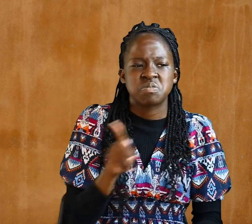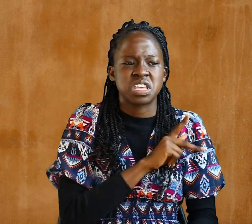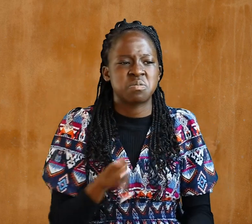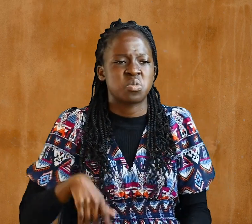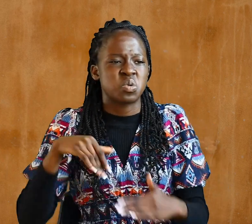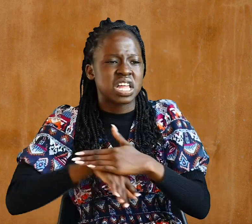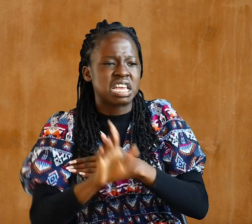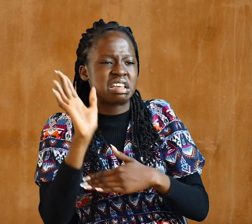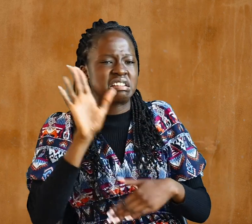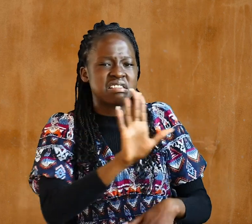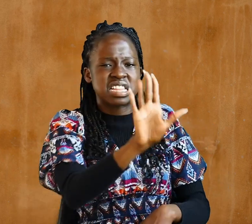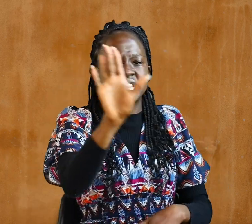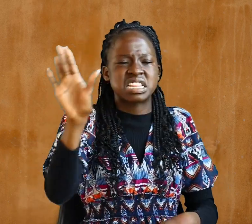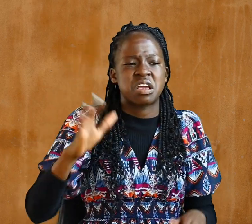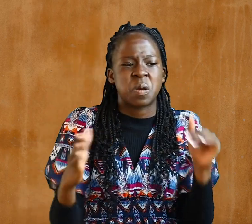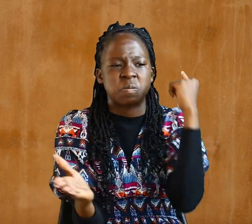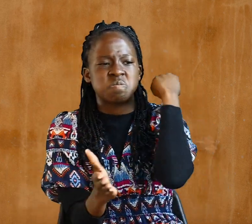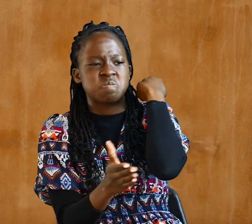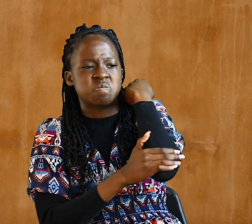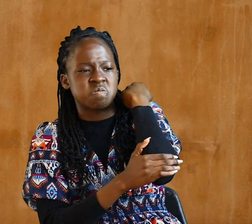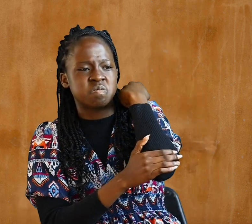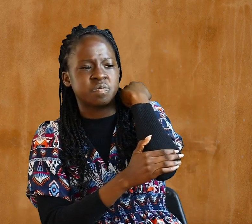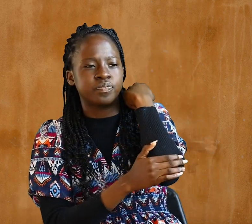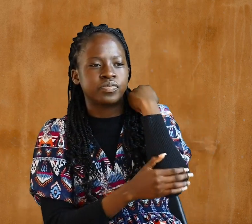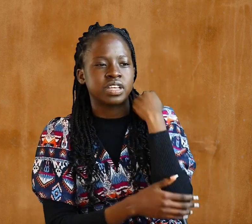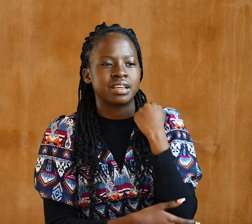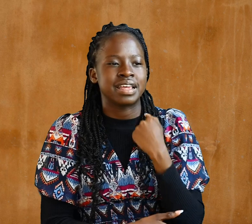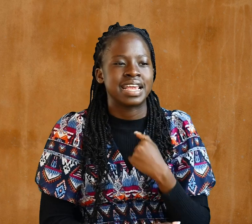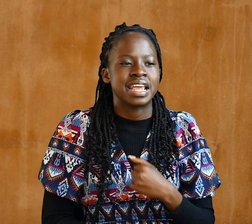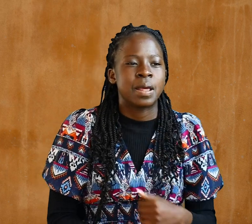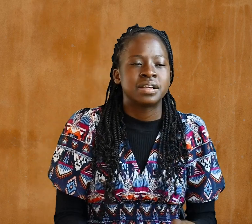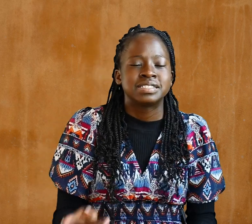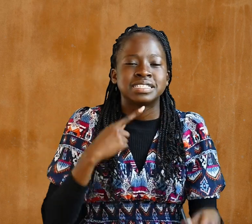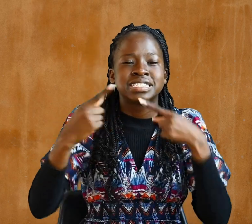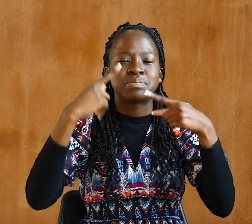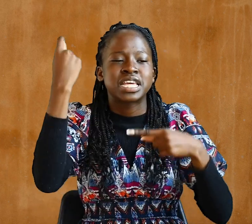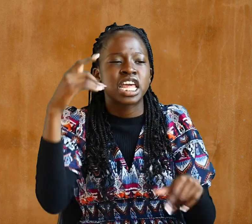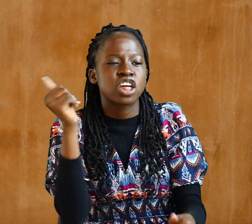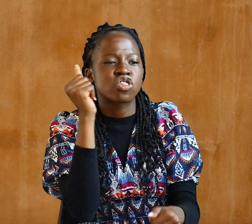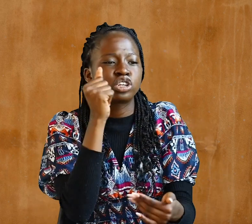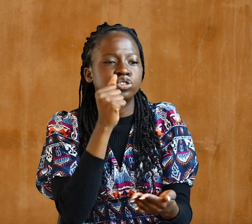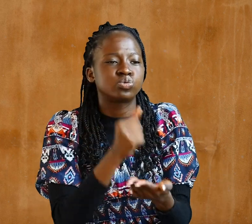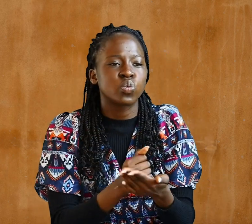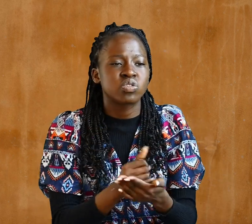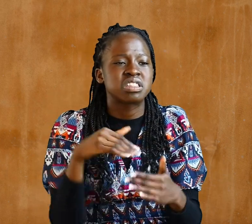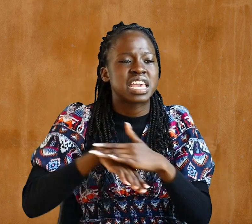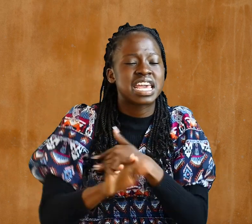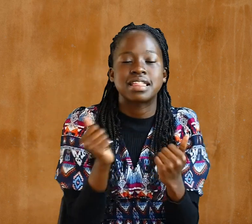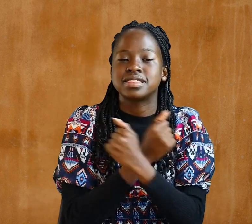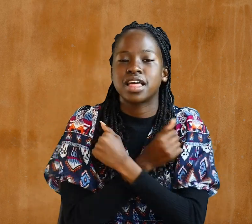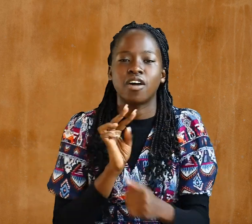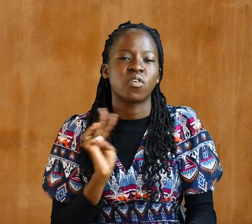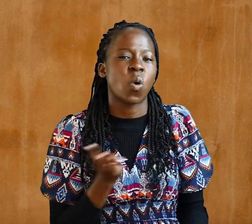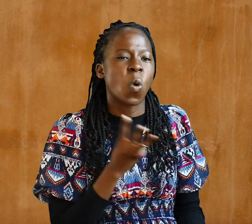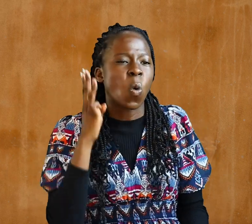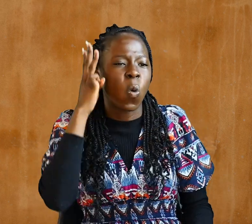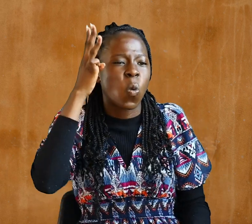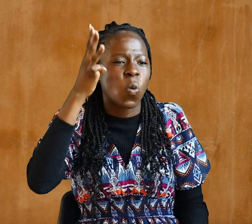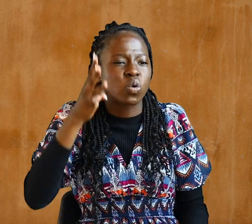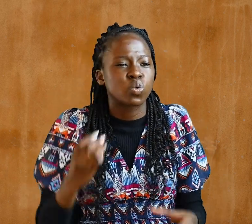deceitful scheming Instead, speaking the truth in love We will